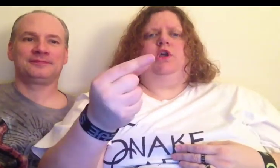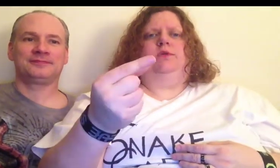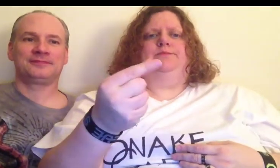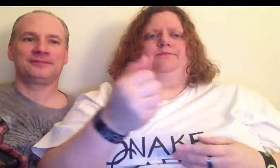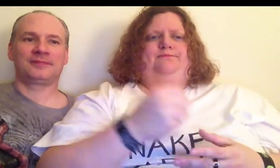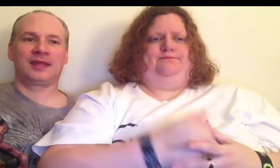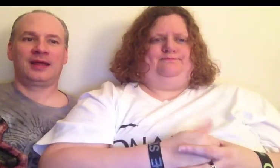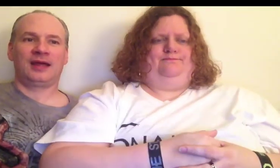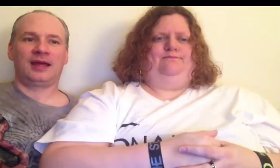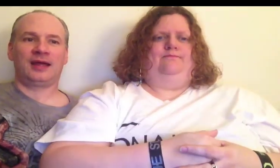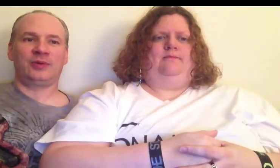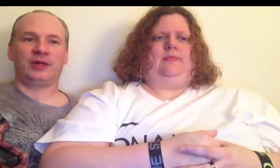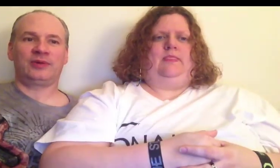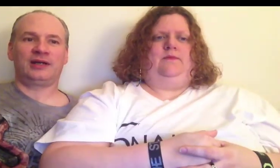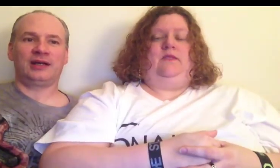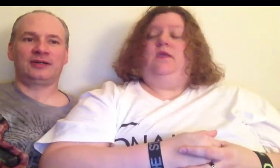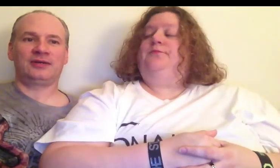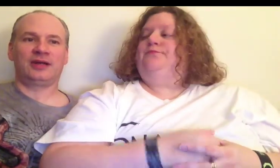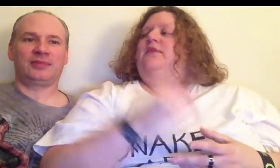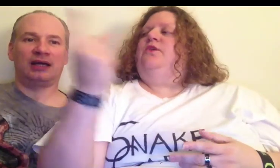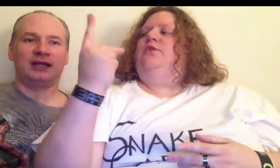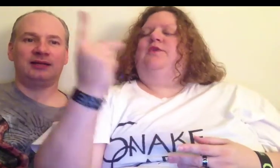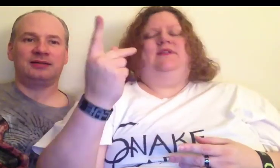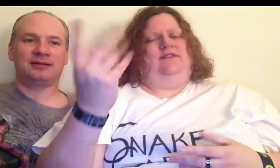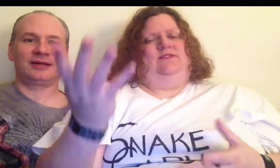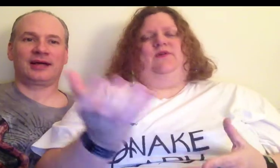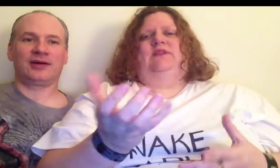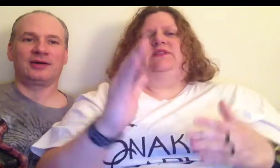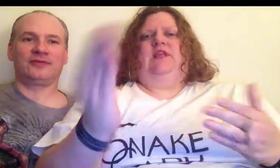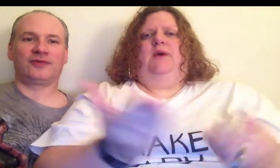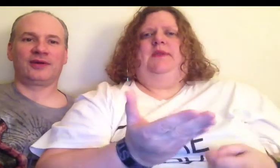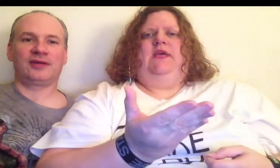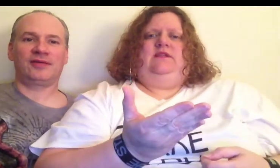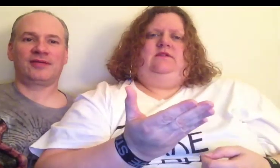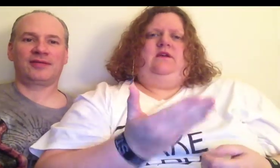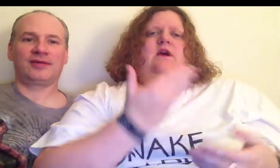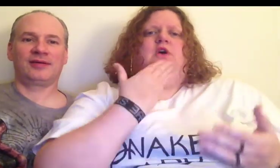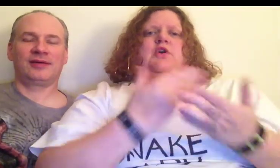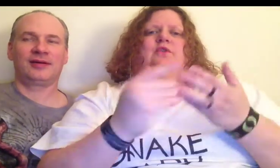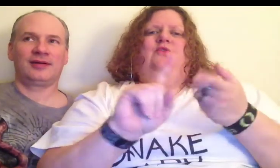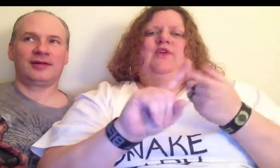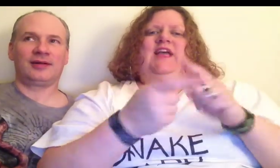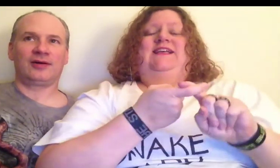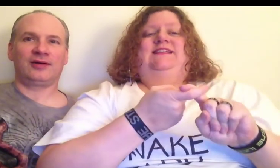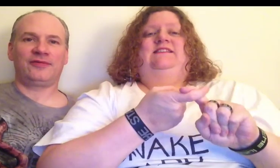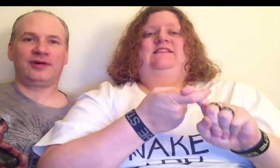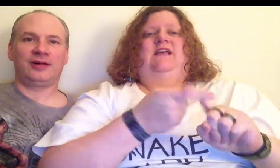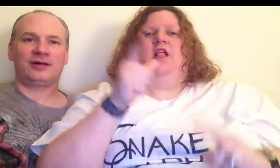And we would like to nominate our good friends, Laura Falk,